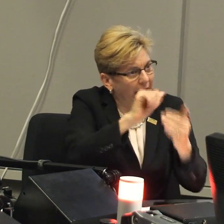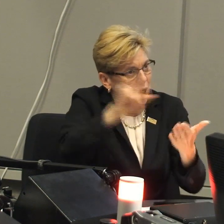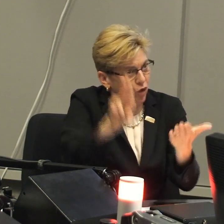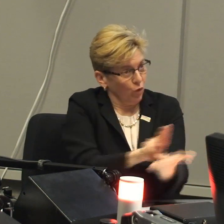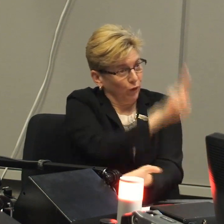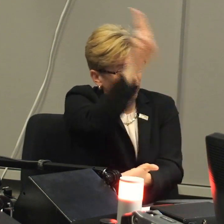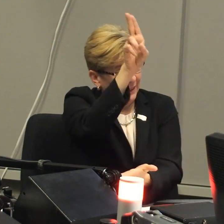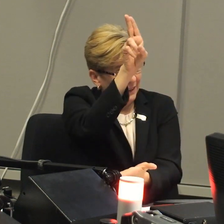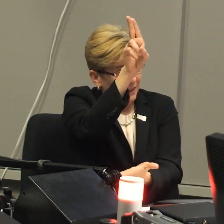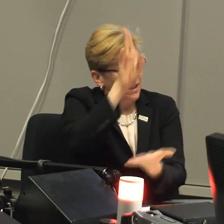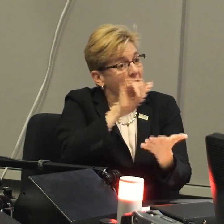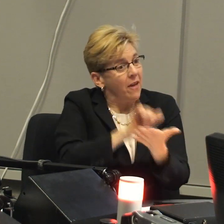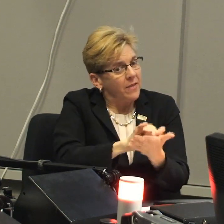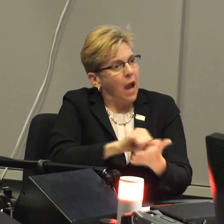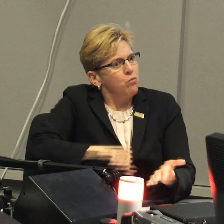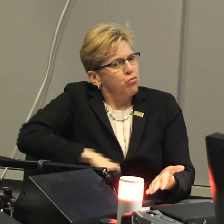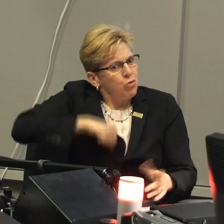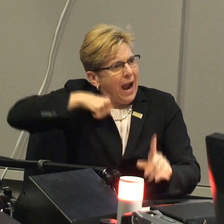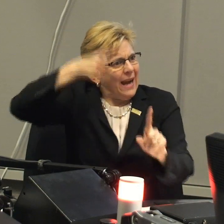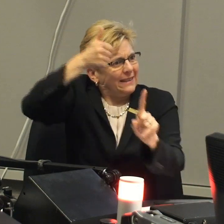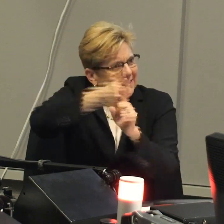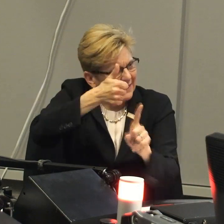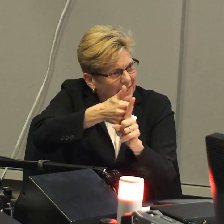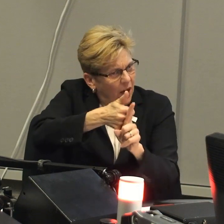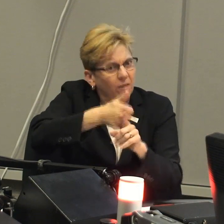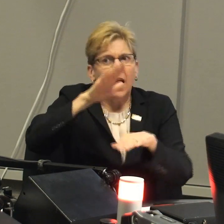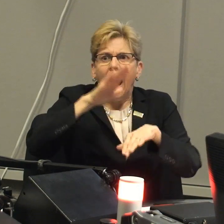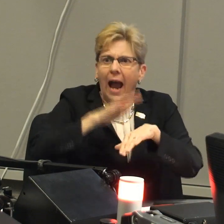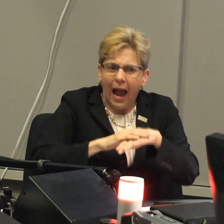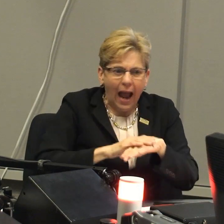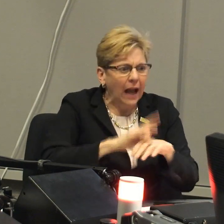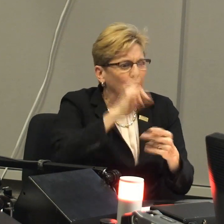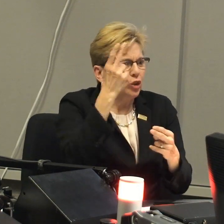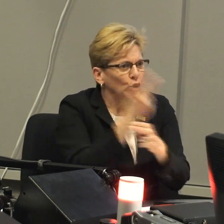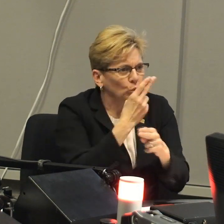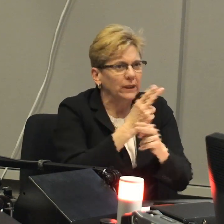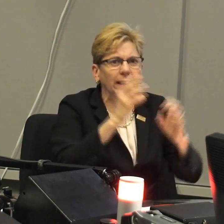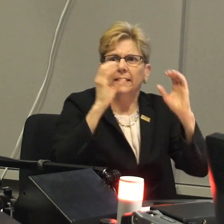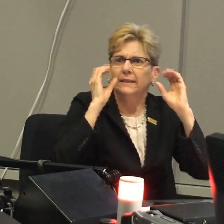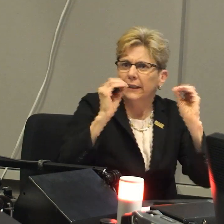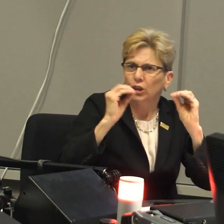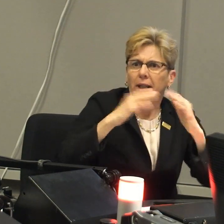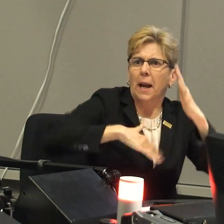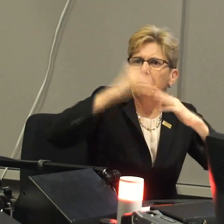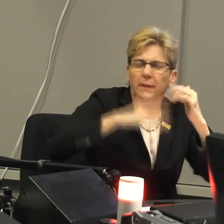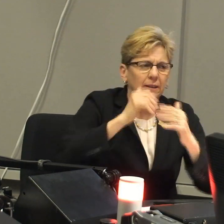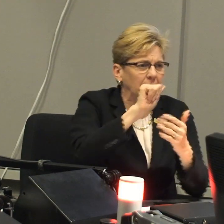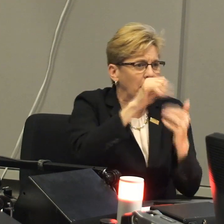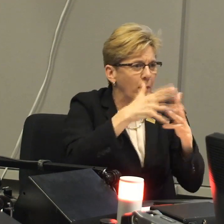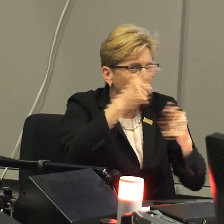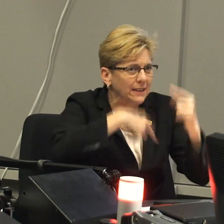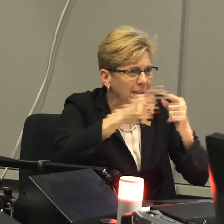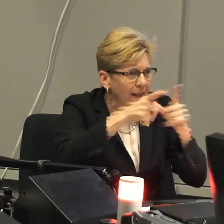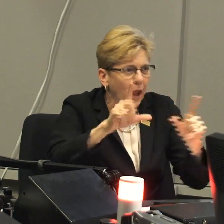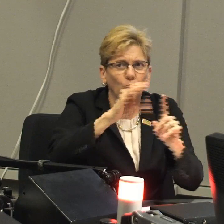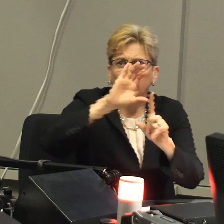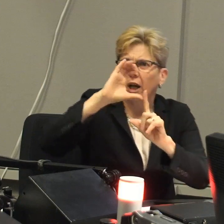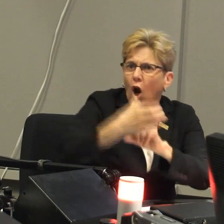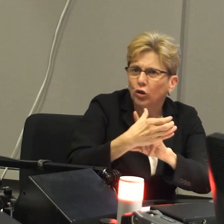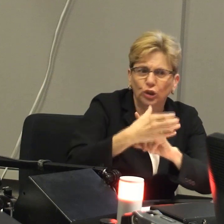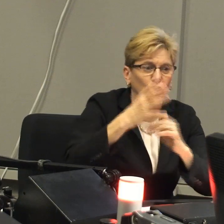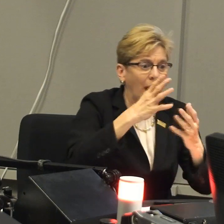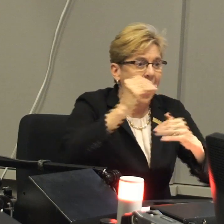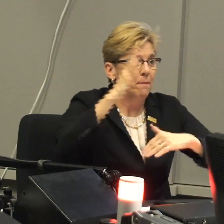people needing to have the right and the opportunity to lead a university and just a university that prided itself on being a